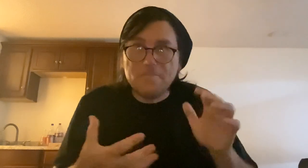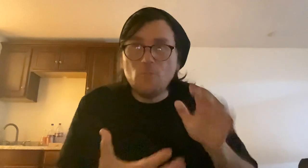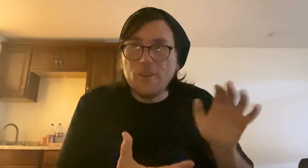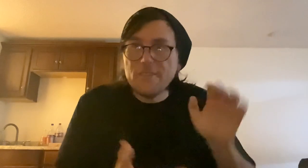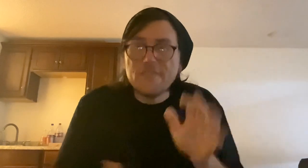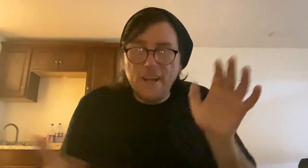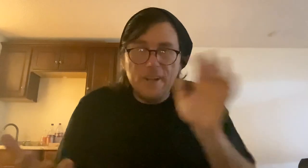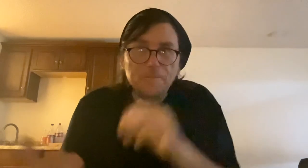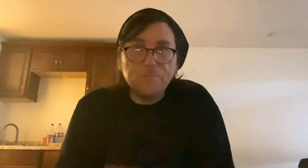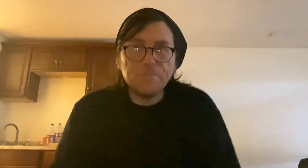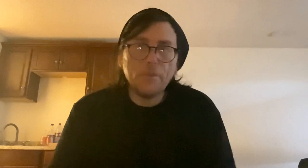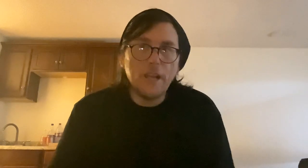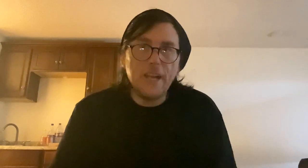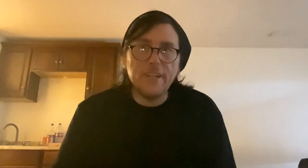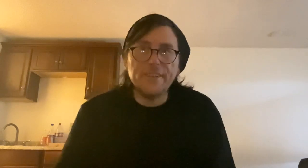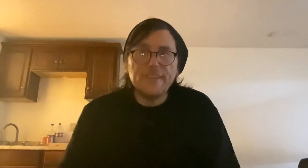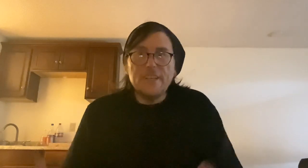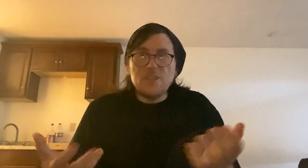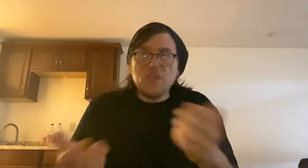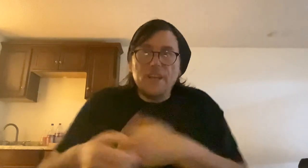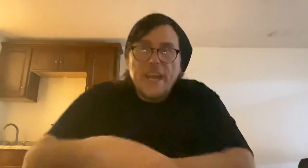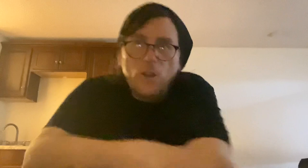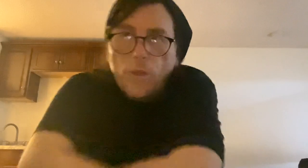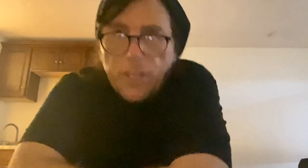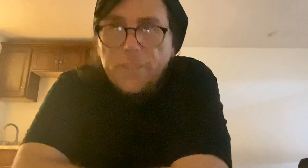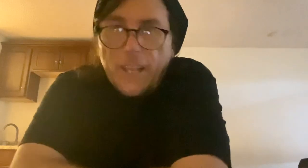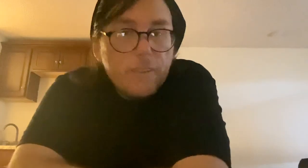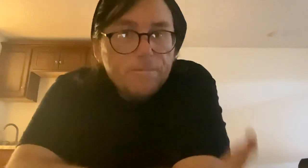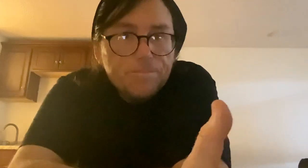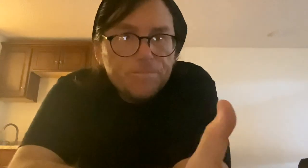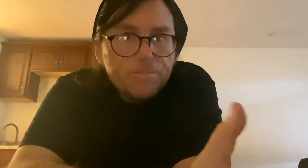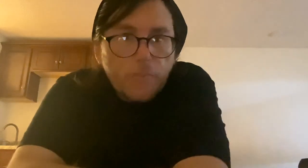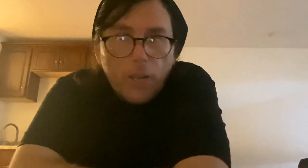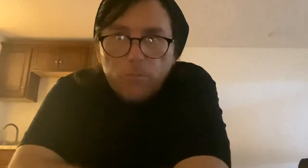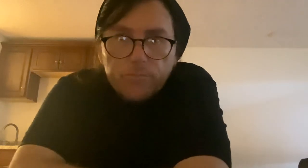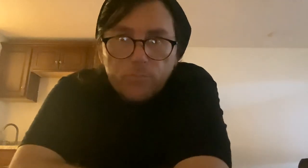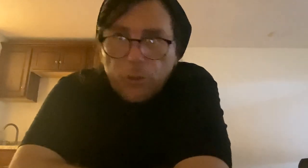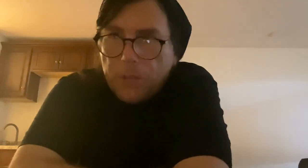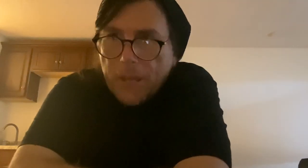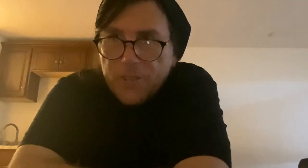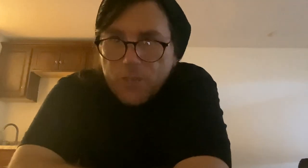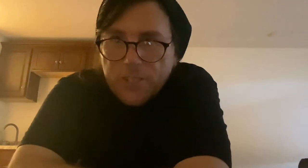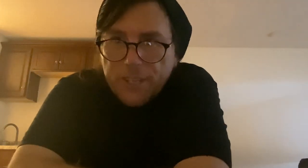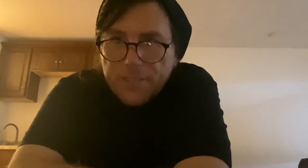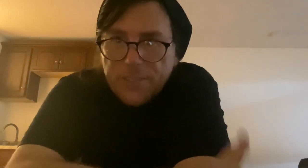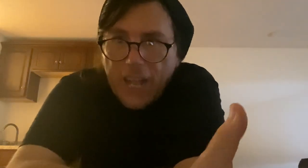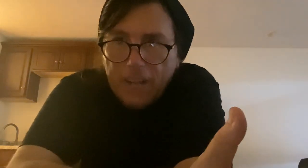works, um, and seeing what they think, you know, would they be interested in to have